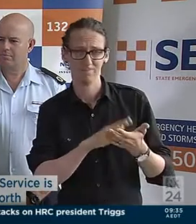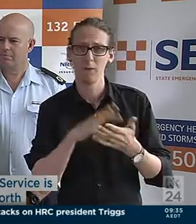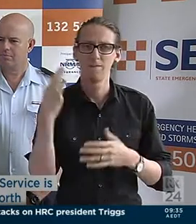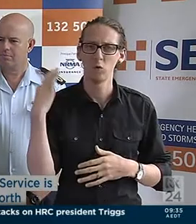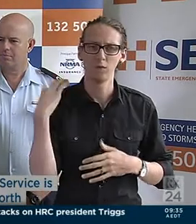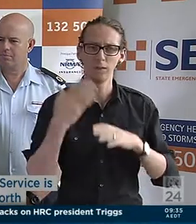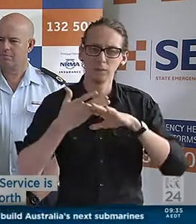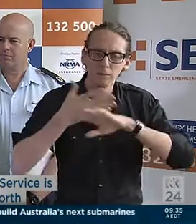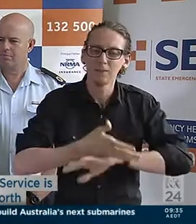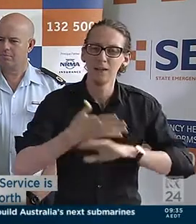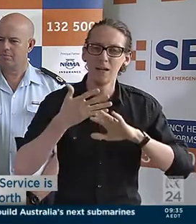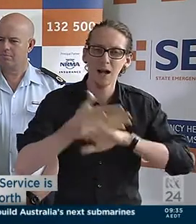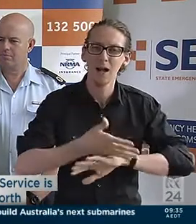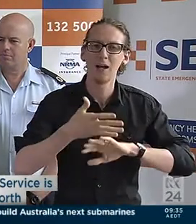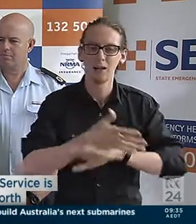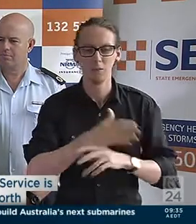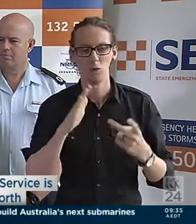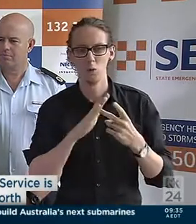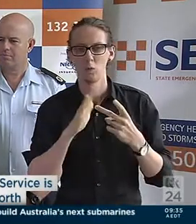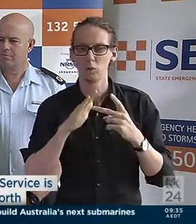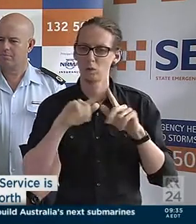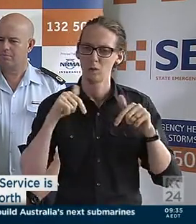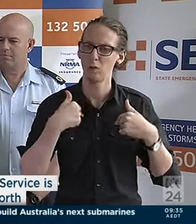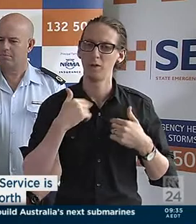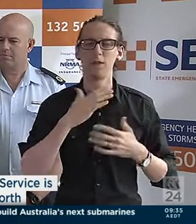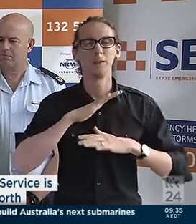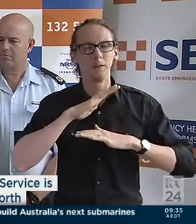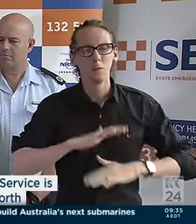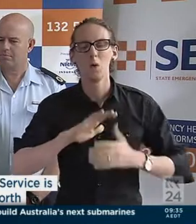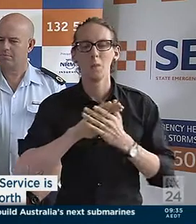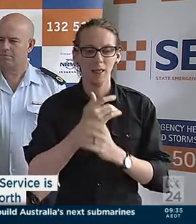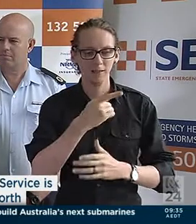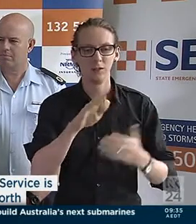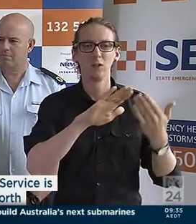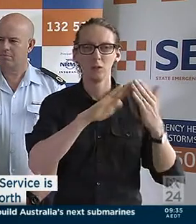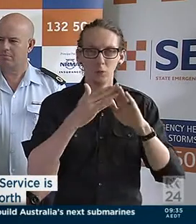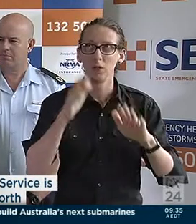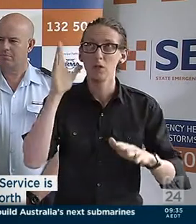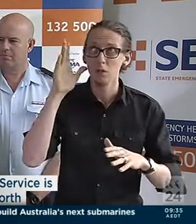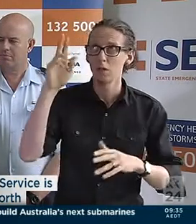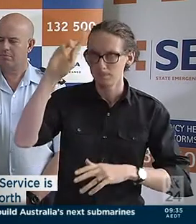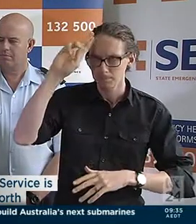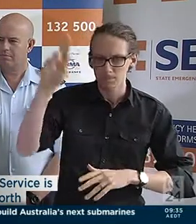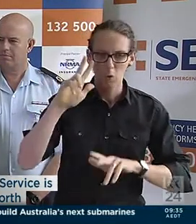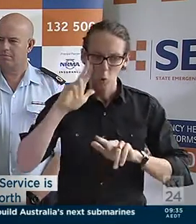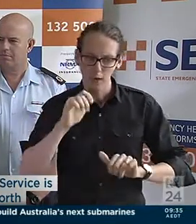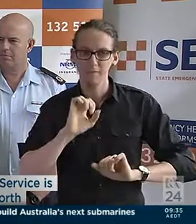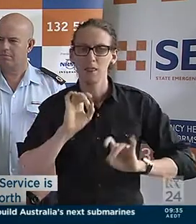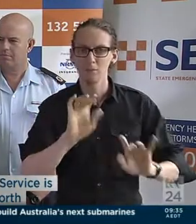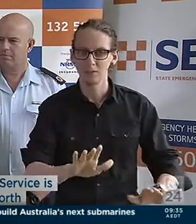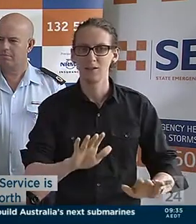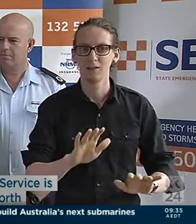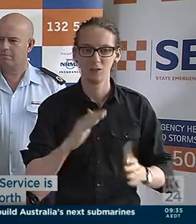volunteers. They've worked excessively hard and also the fact that we're very pleased with the community's response and their ability to take care of their own